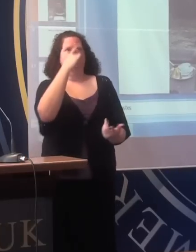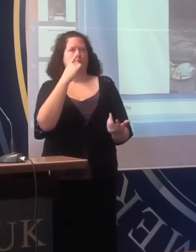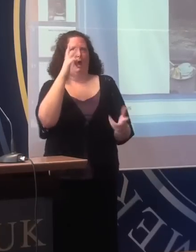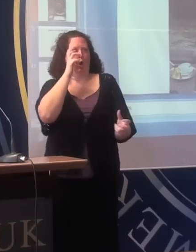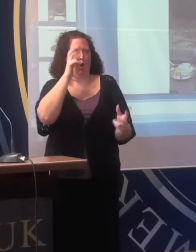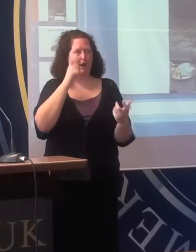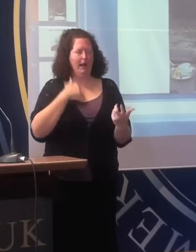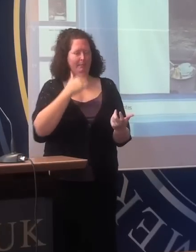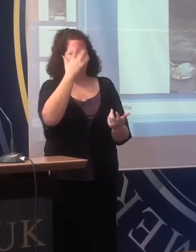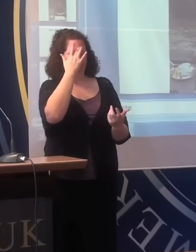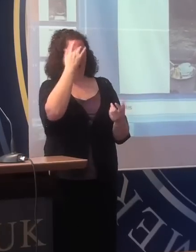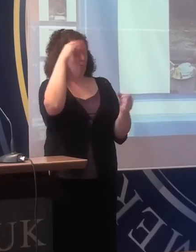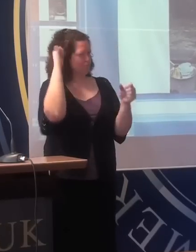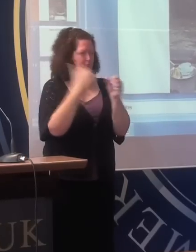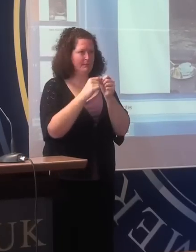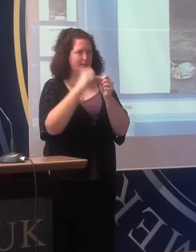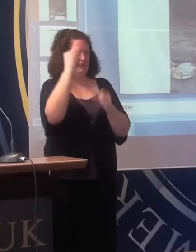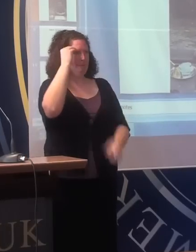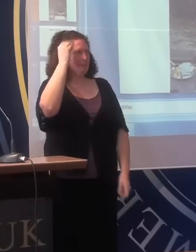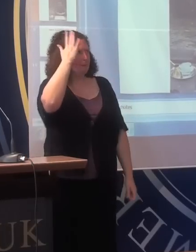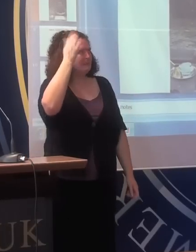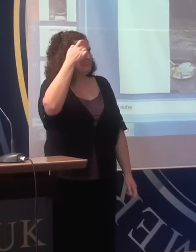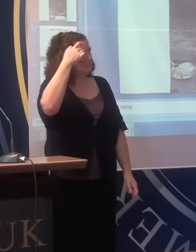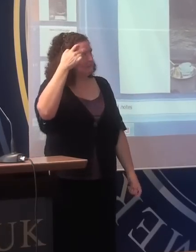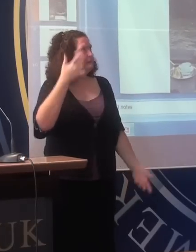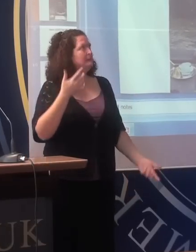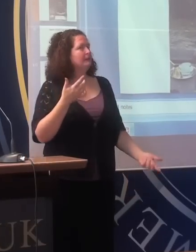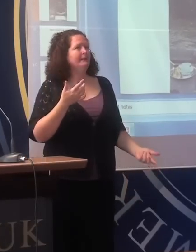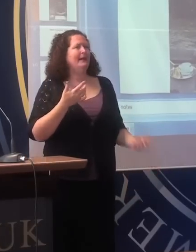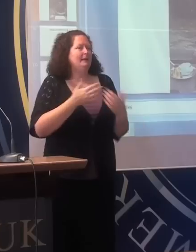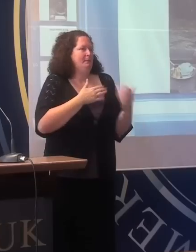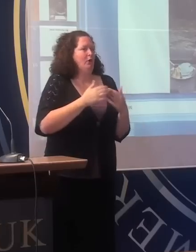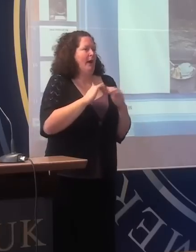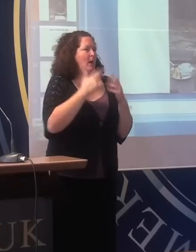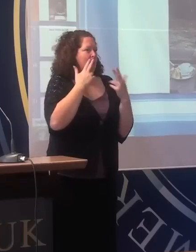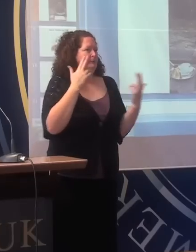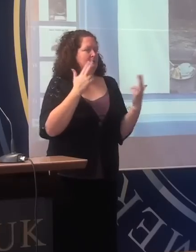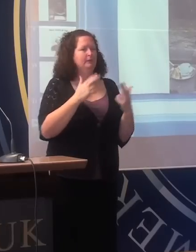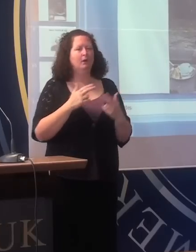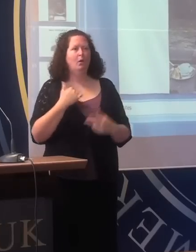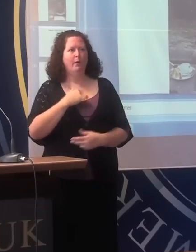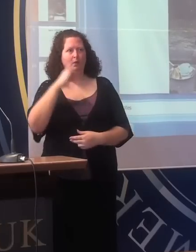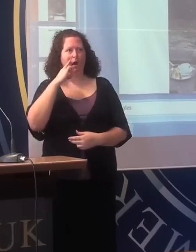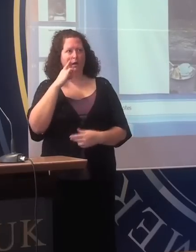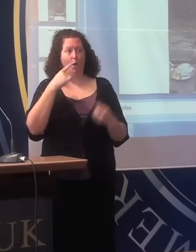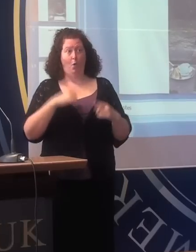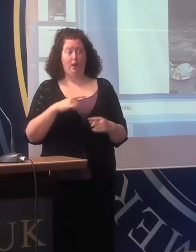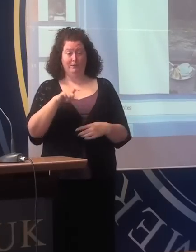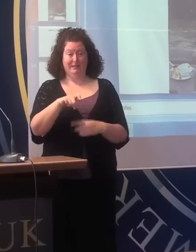however guilelessly, however innocently given, was, well, we always thought when it was necessary